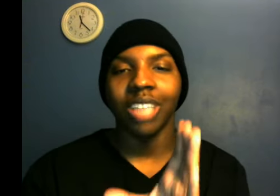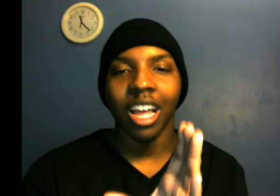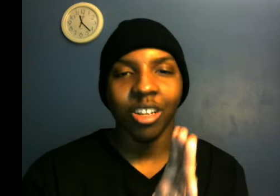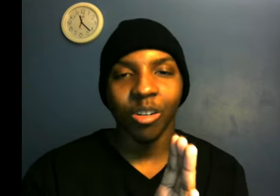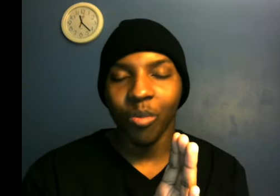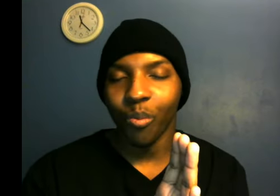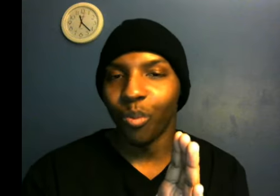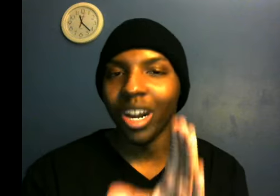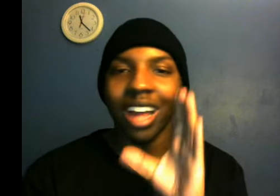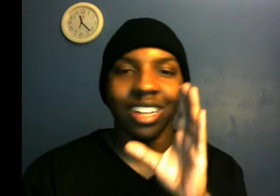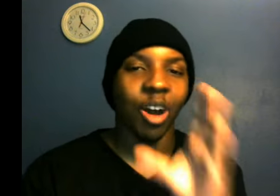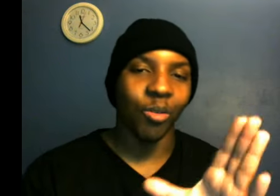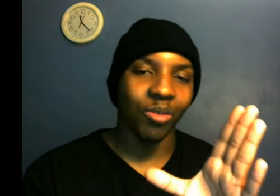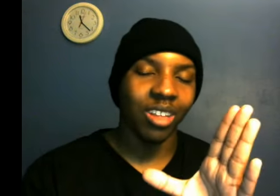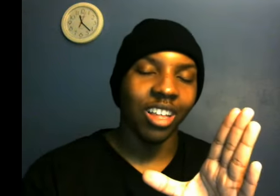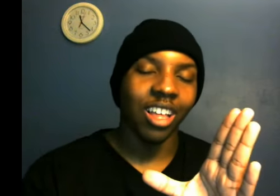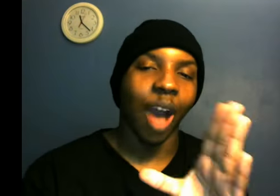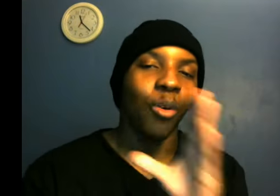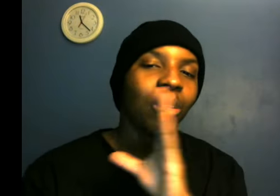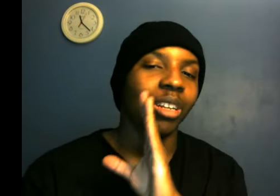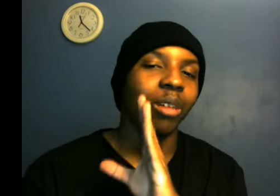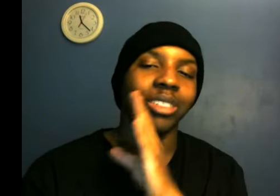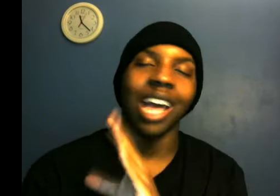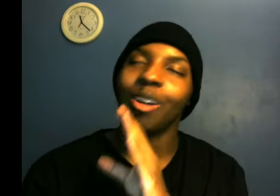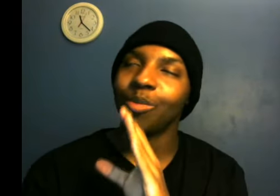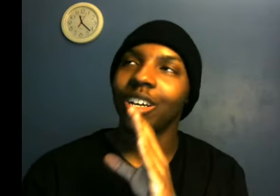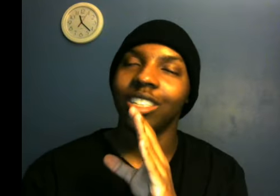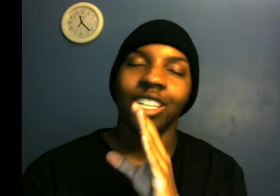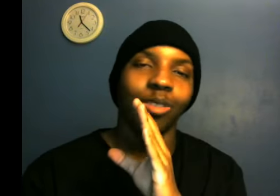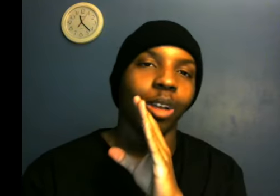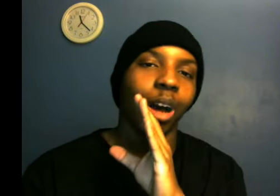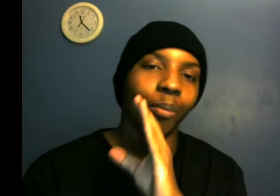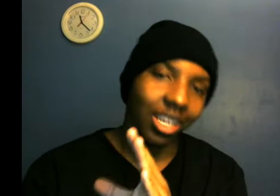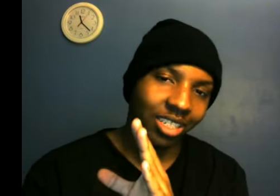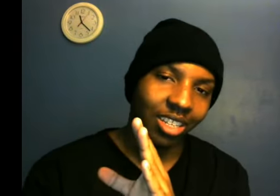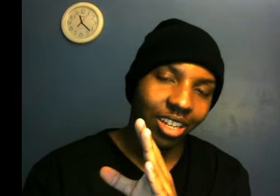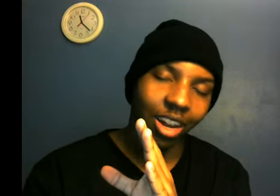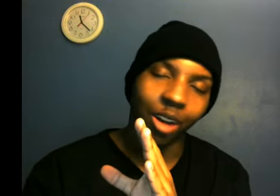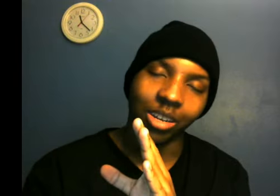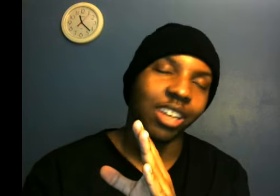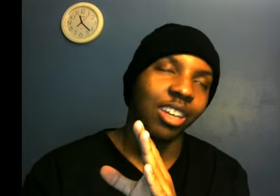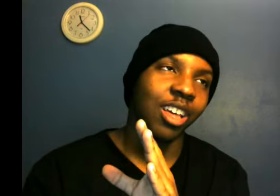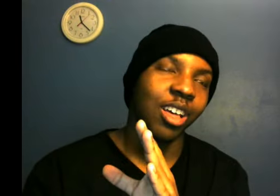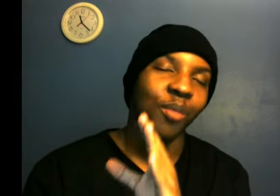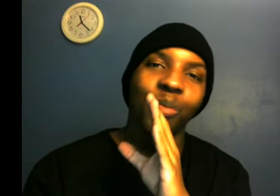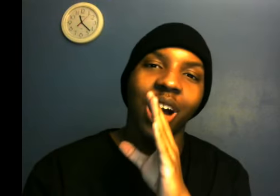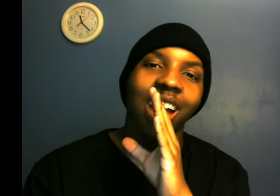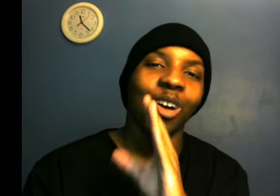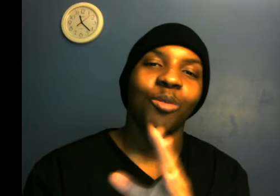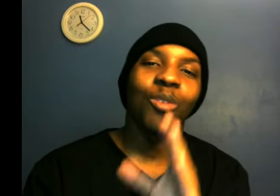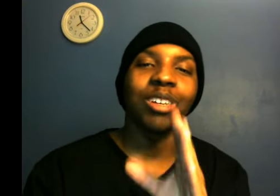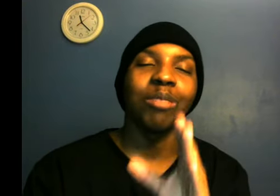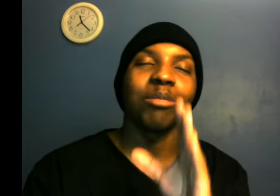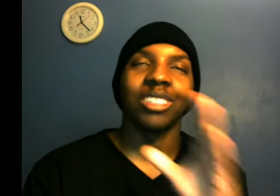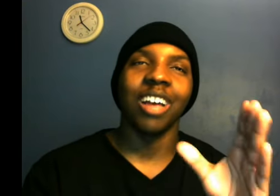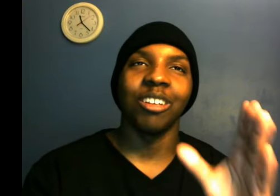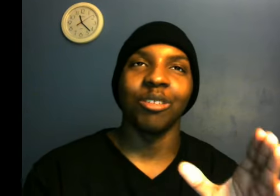sign him but I don't. I want them to sign him because he's a beast. But I don't want them to sign him